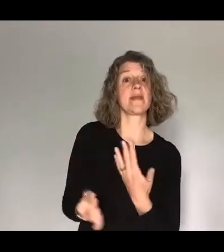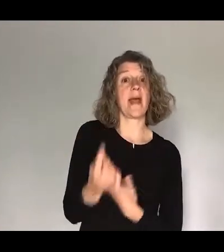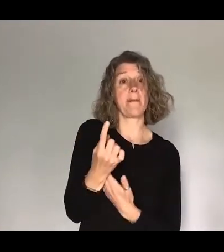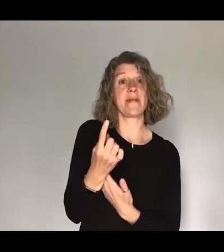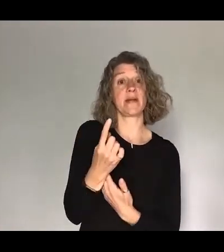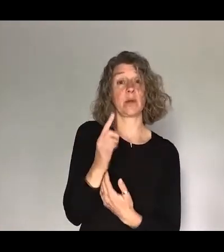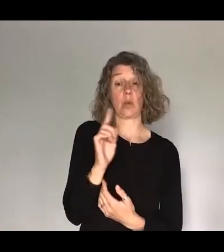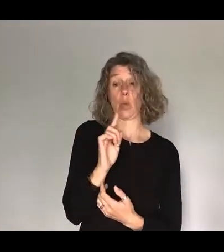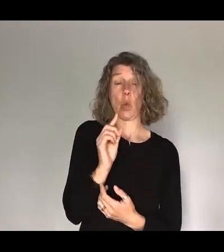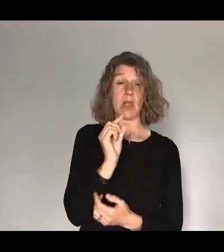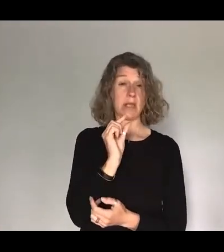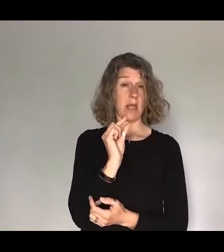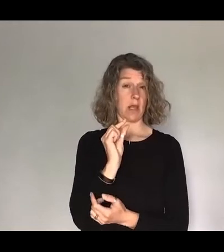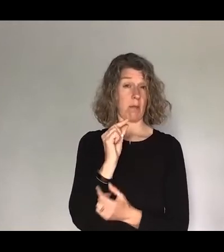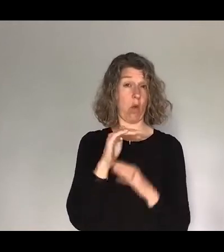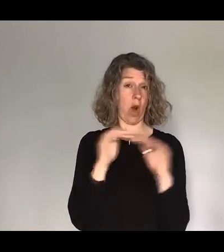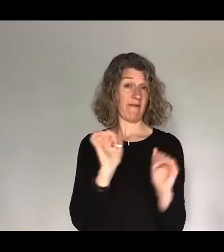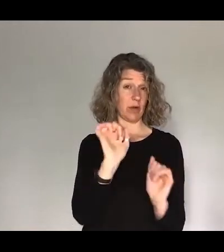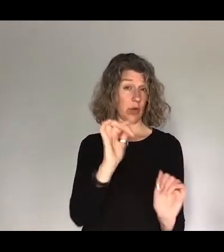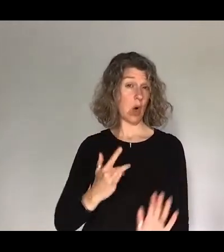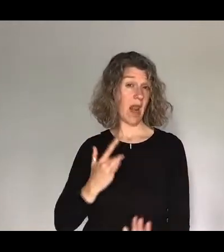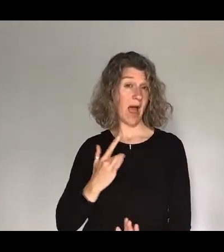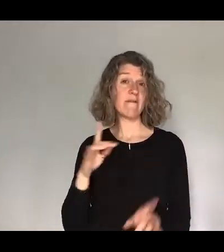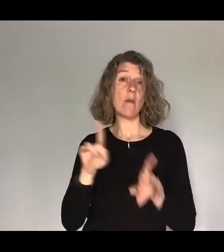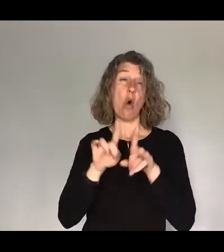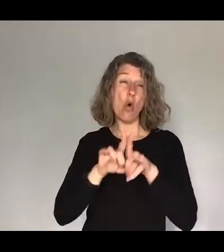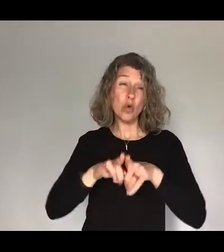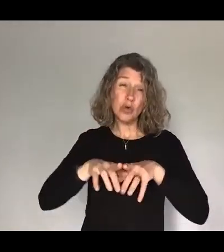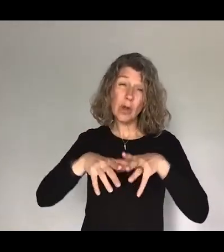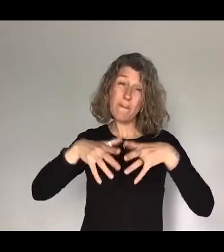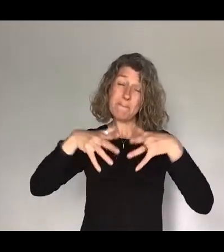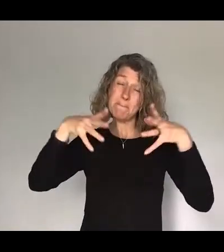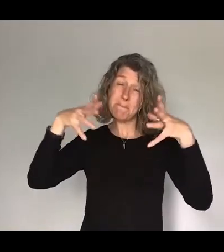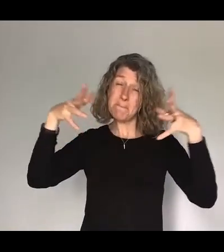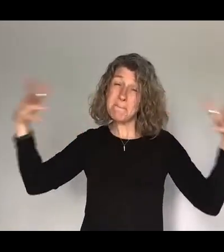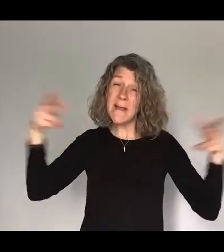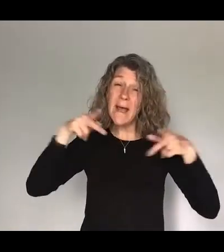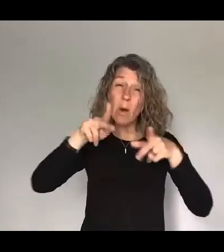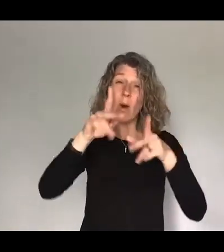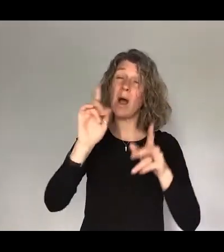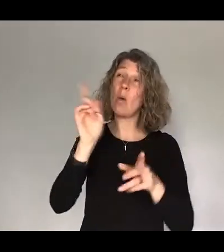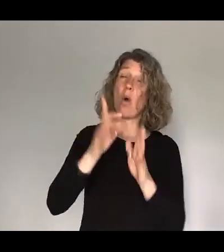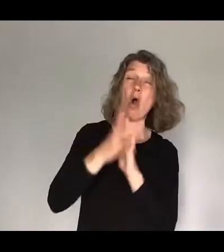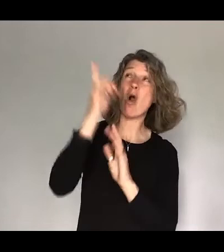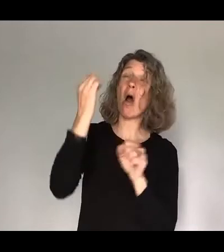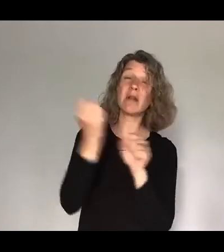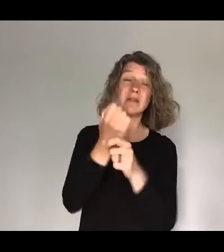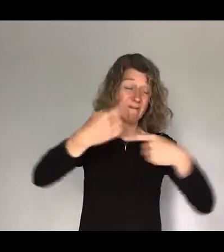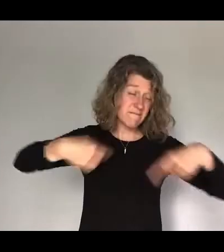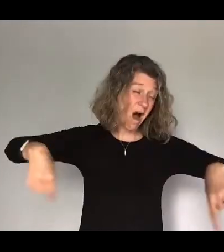God done in your life but also on a macro level what God has done for us through Jesus' life and death and